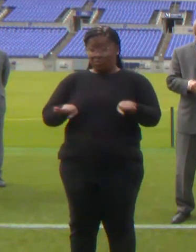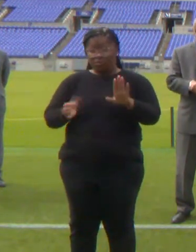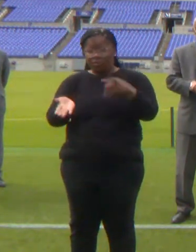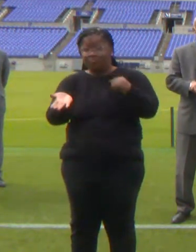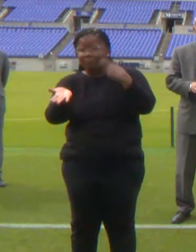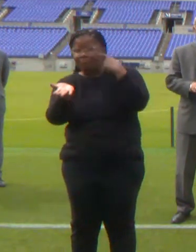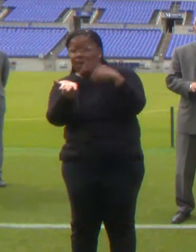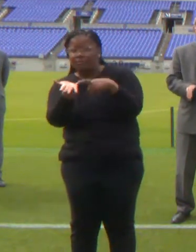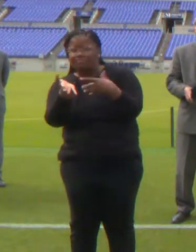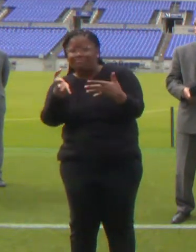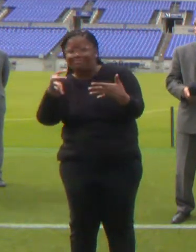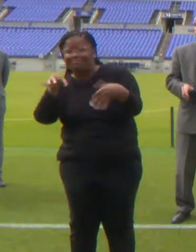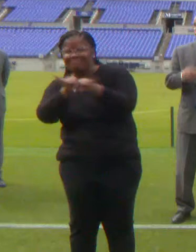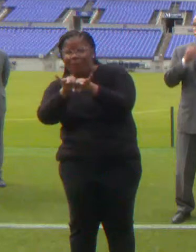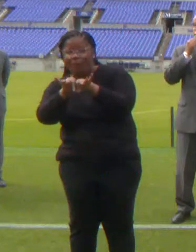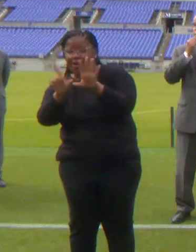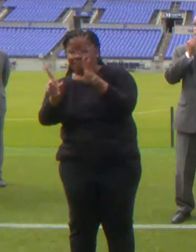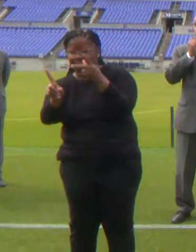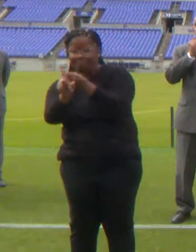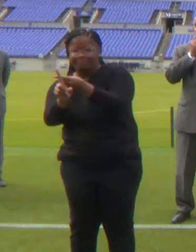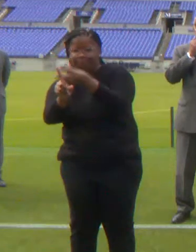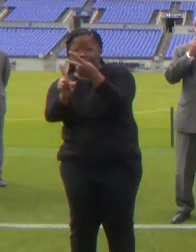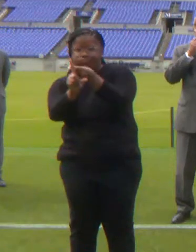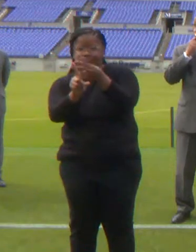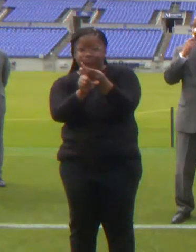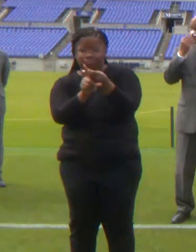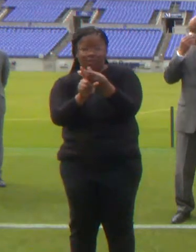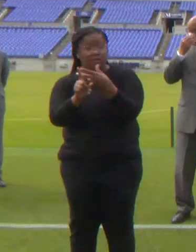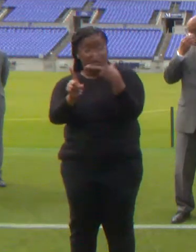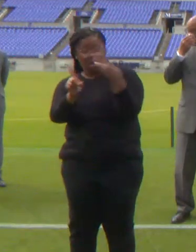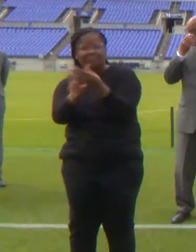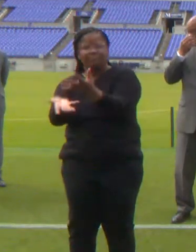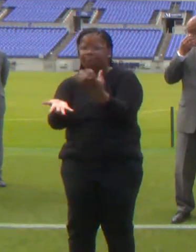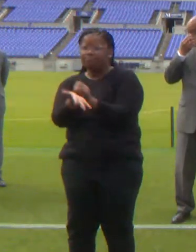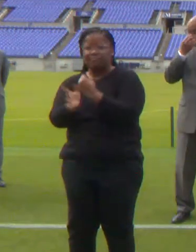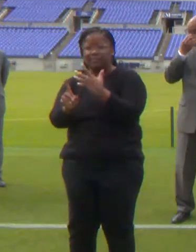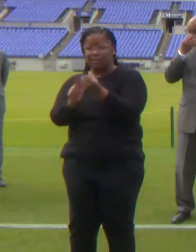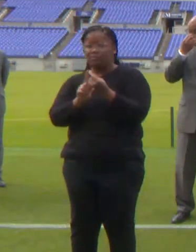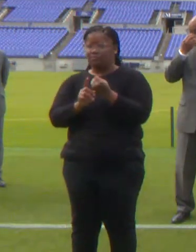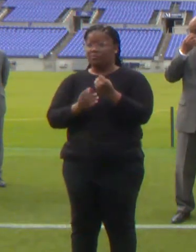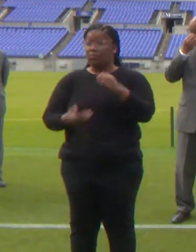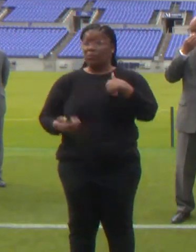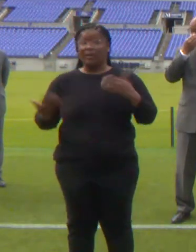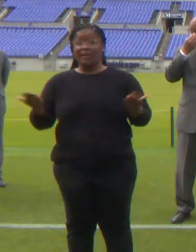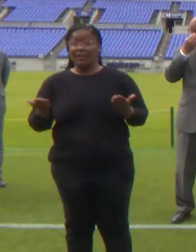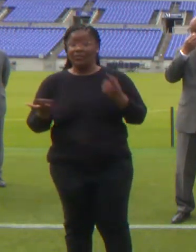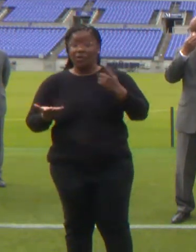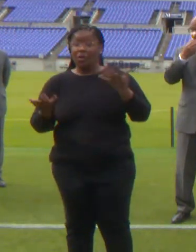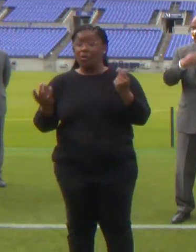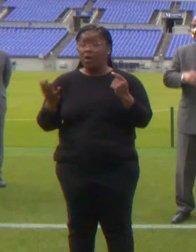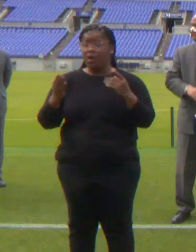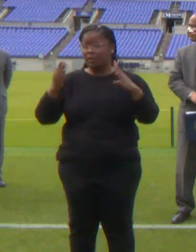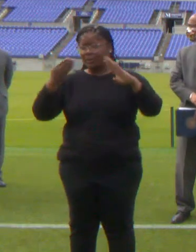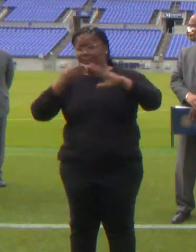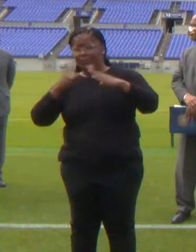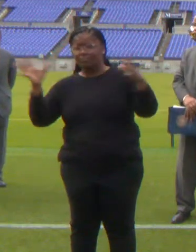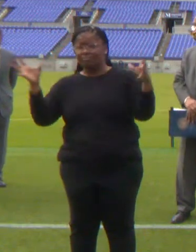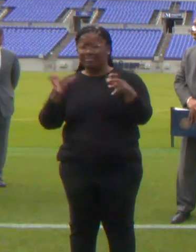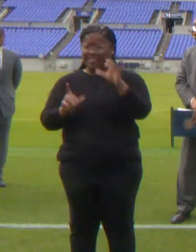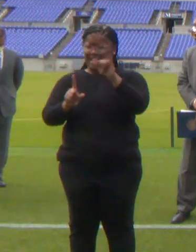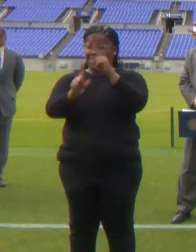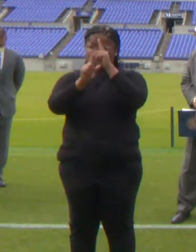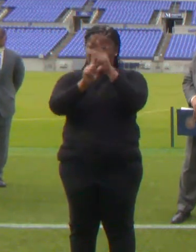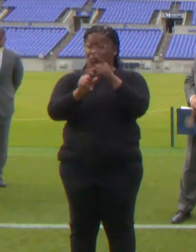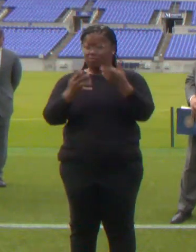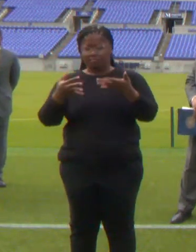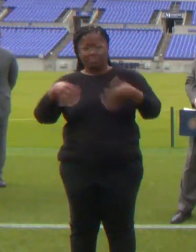the COVID vaccine shot. We're here for fellowships, relationships, and community, and that's what's important. It's a time for